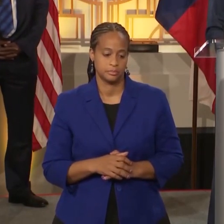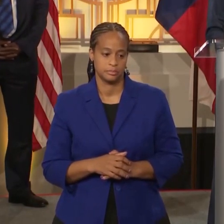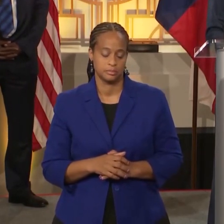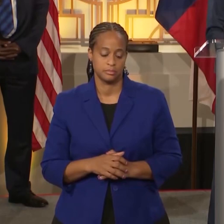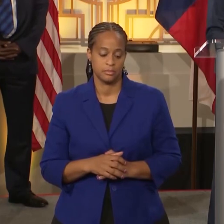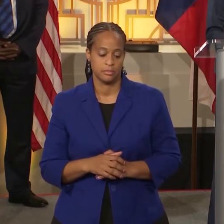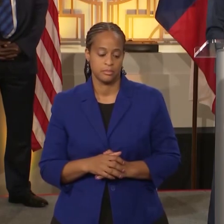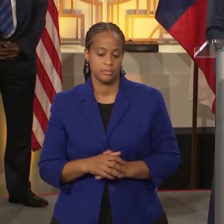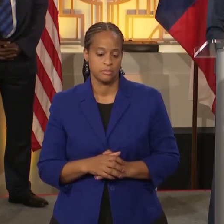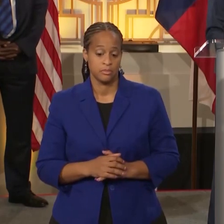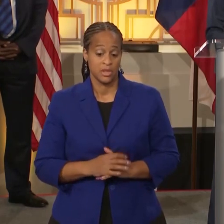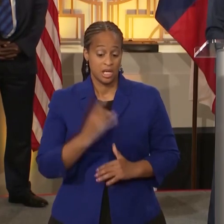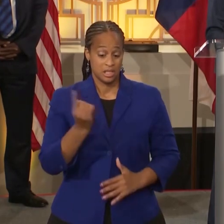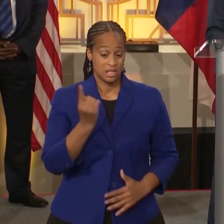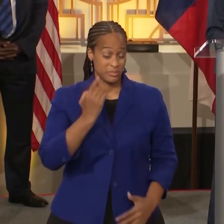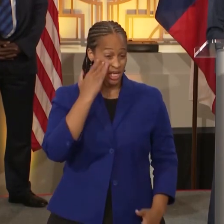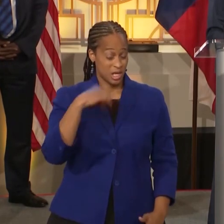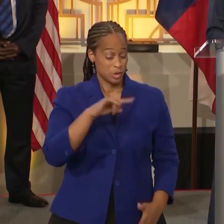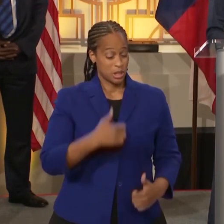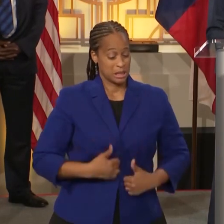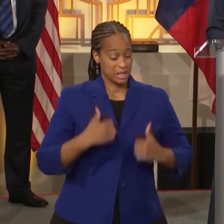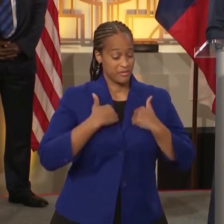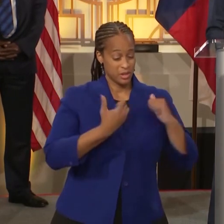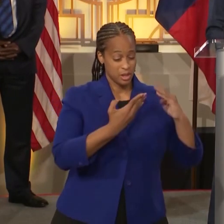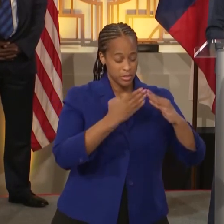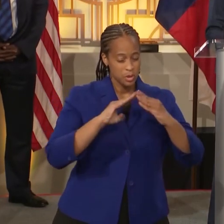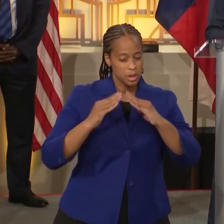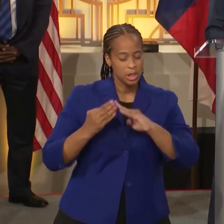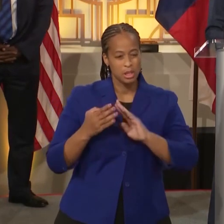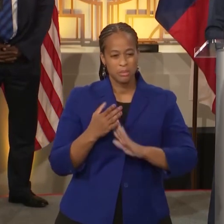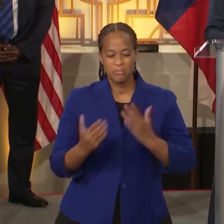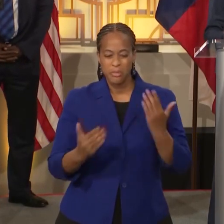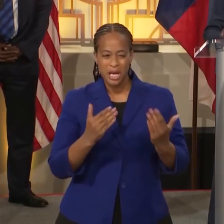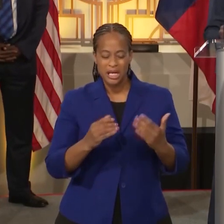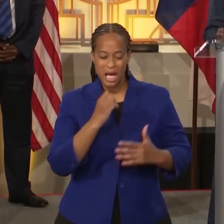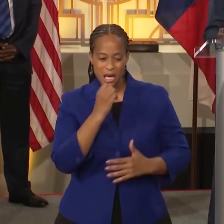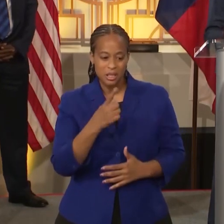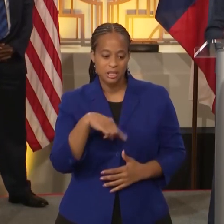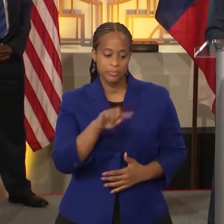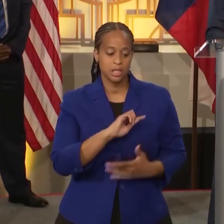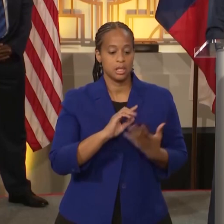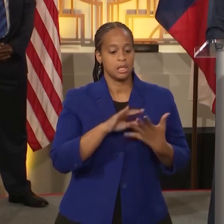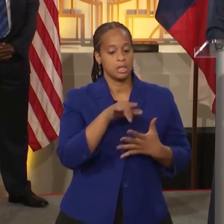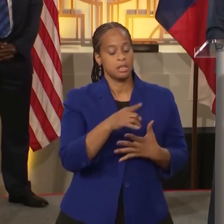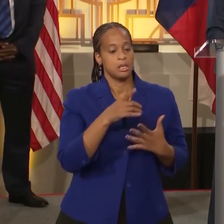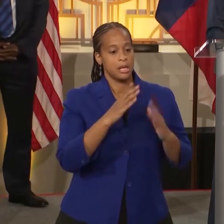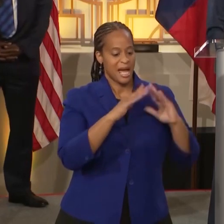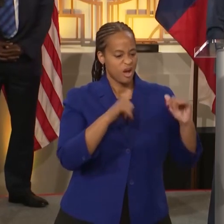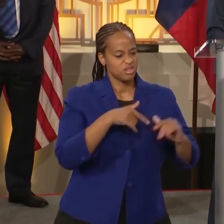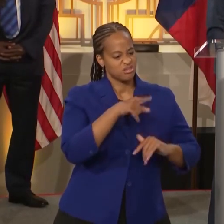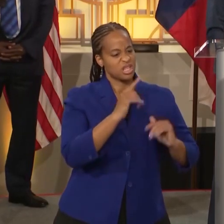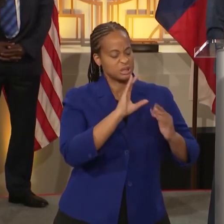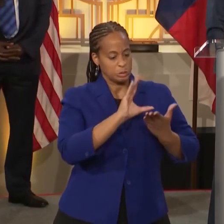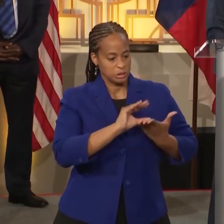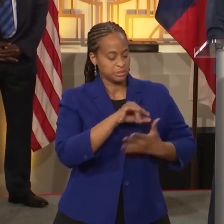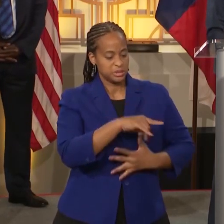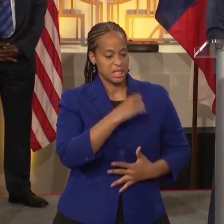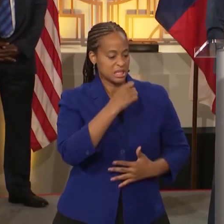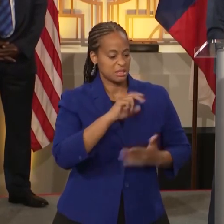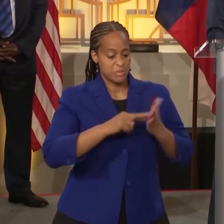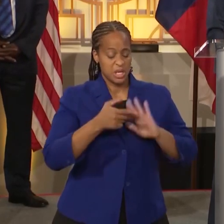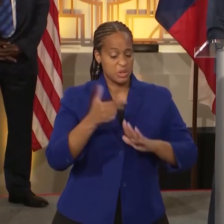Just because you may be living in a community where there may not be affordable housing doesn't mean you are any better